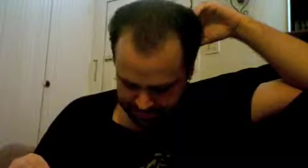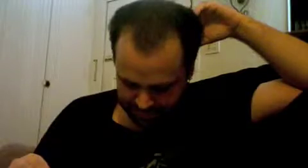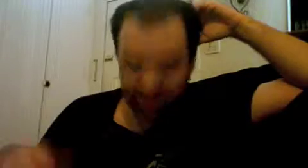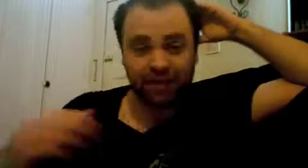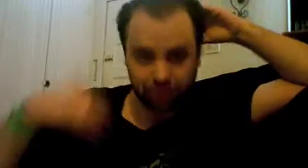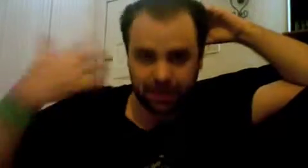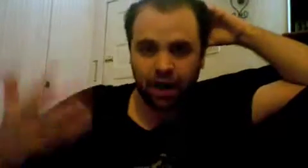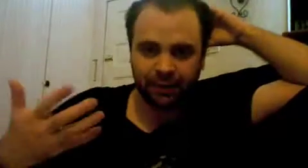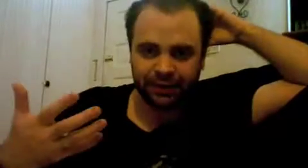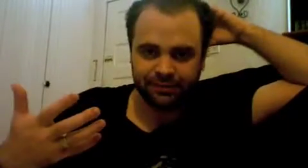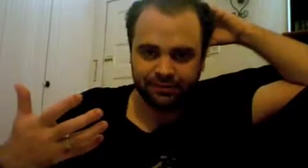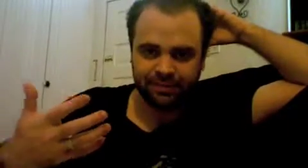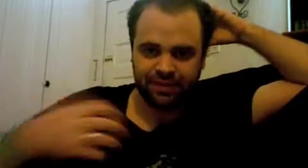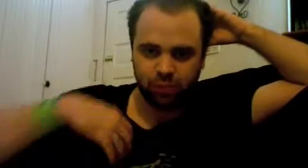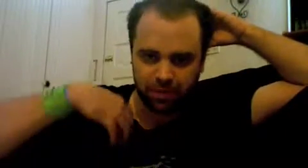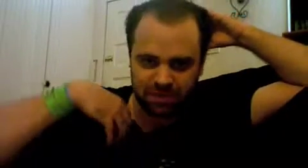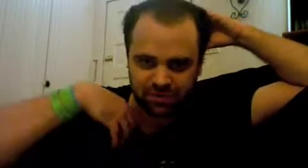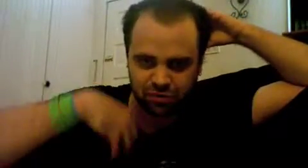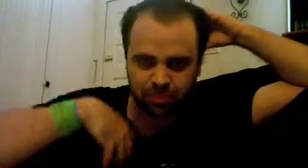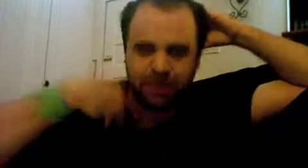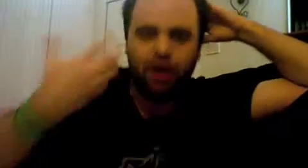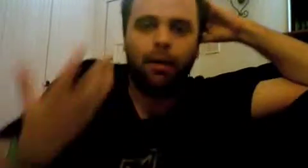that's becoming that's what it means to become